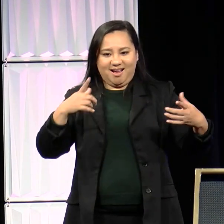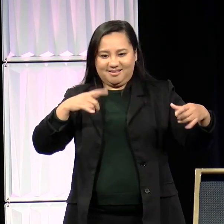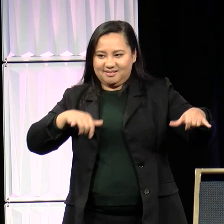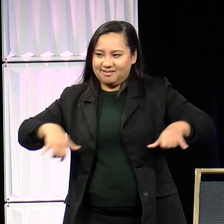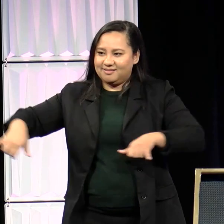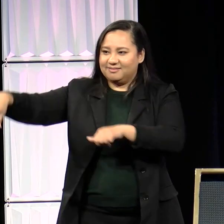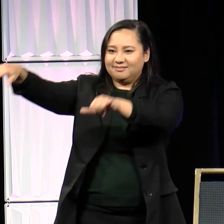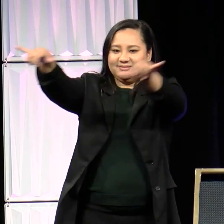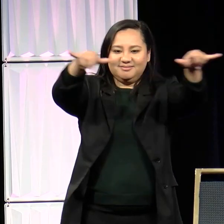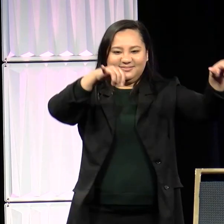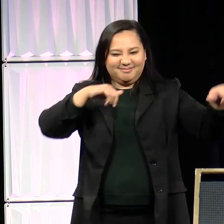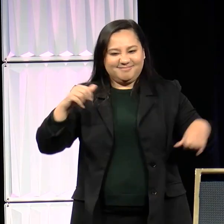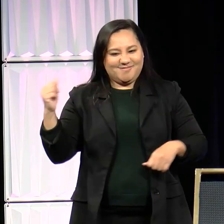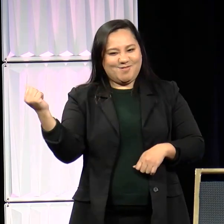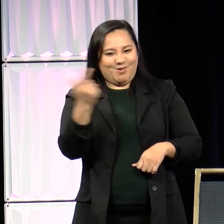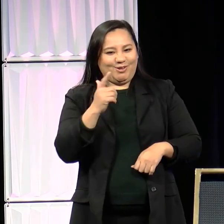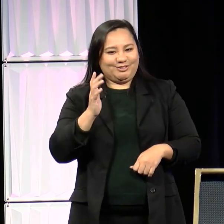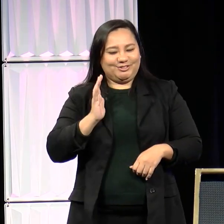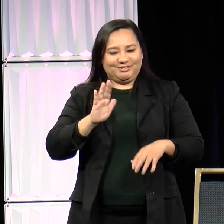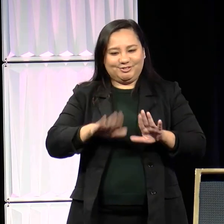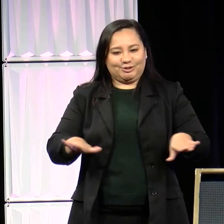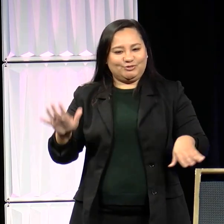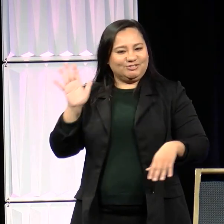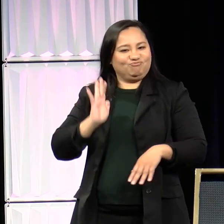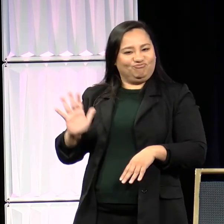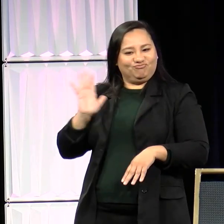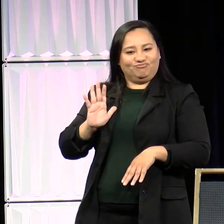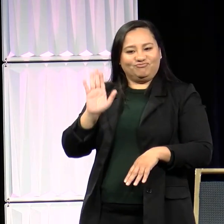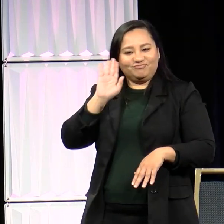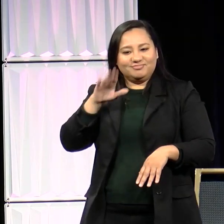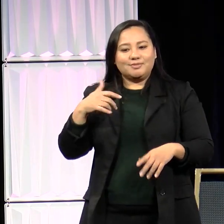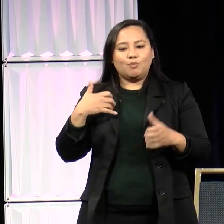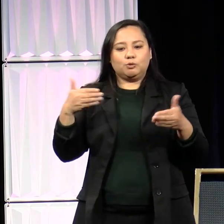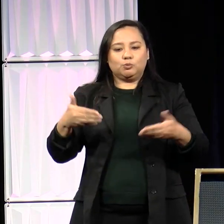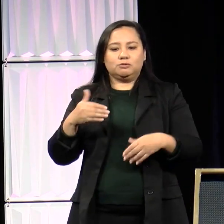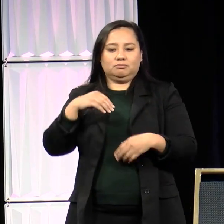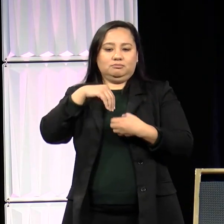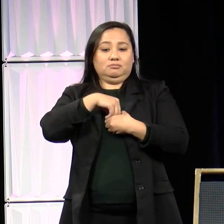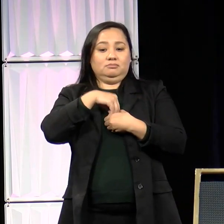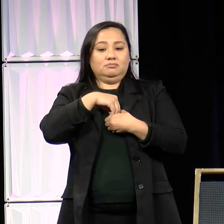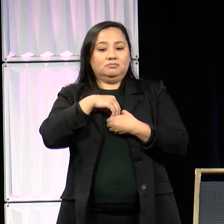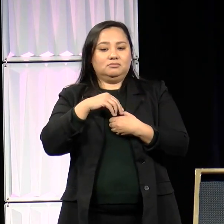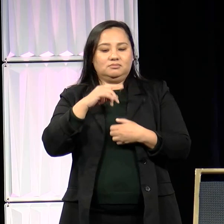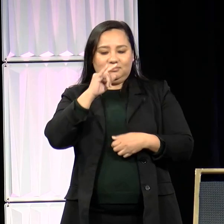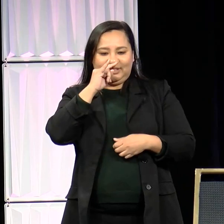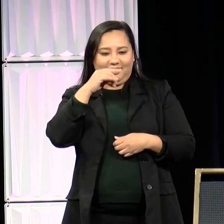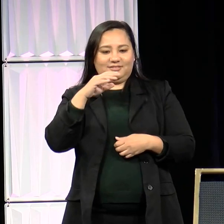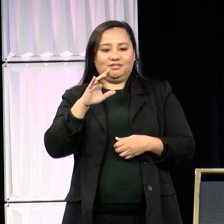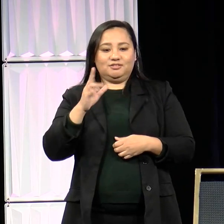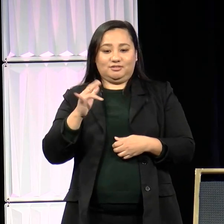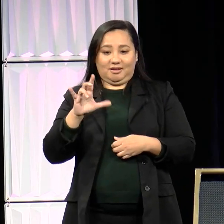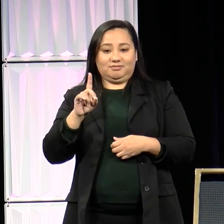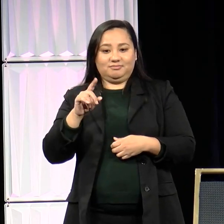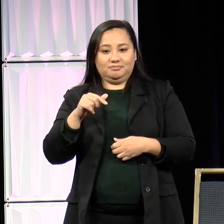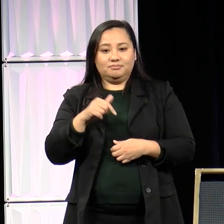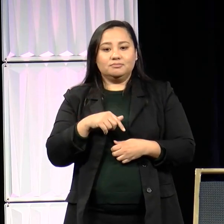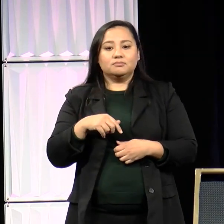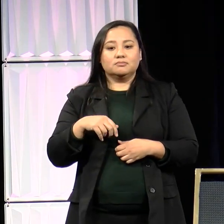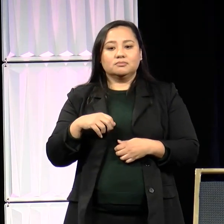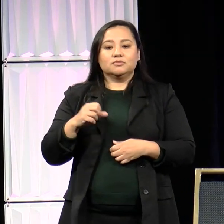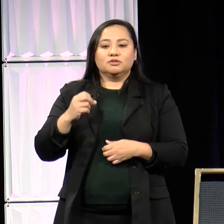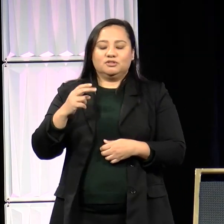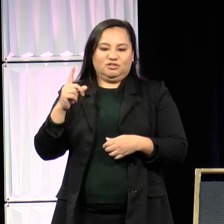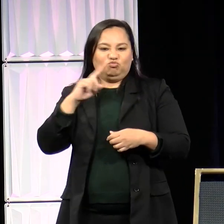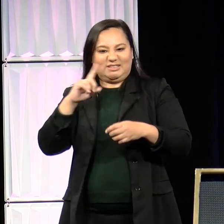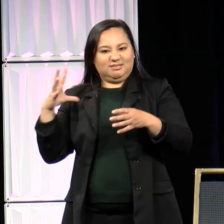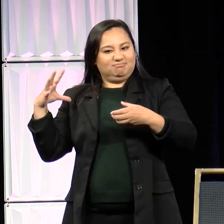Today, I want to introduce all of you to my inner child. She is the embodiment of some of the best aspects of my childhood